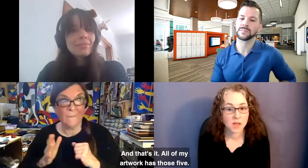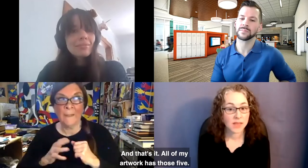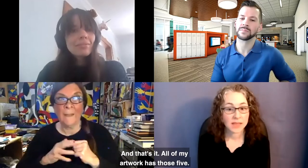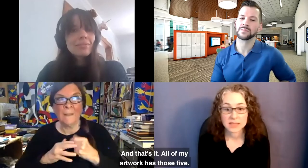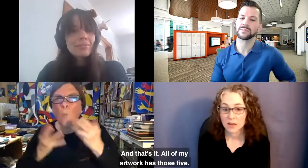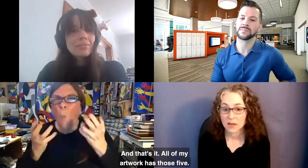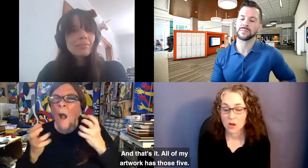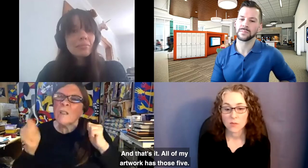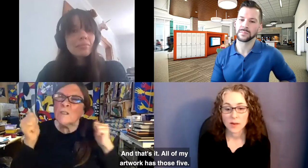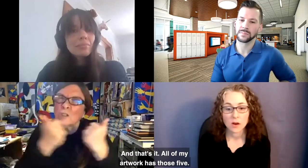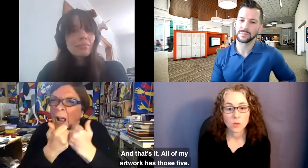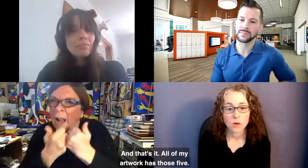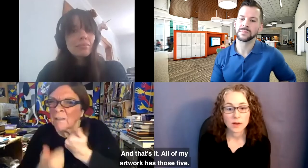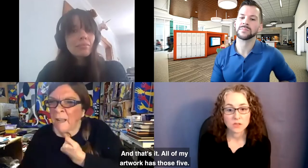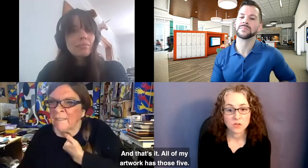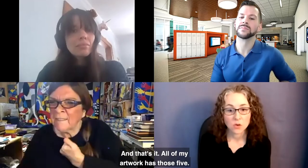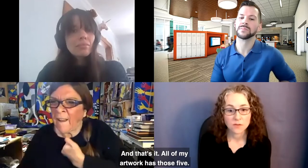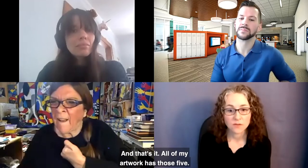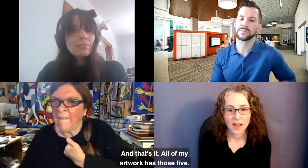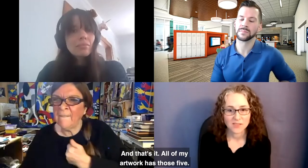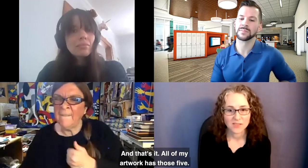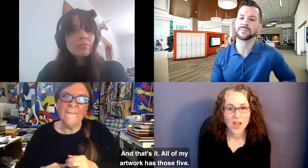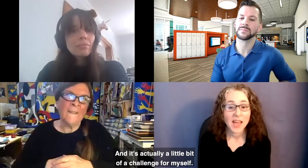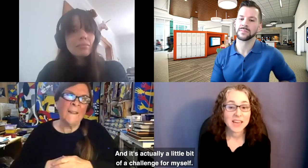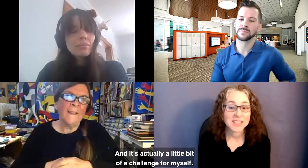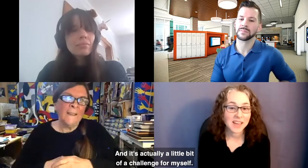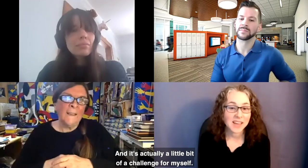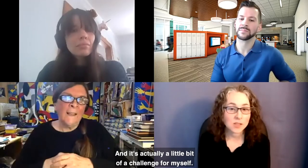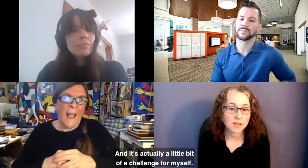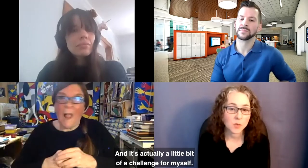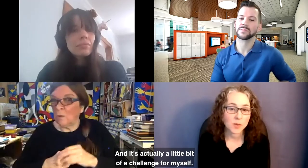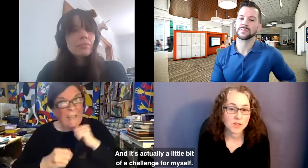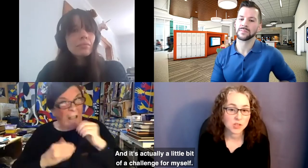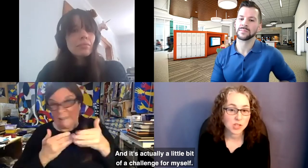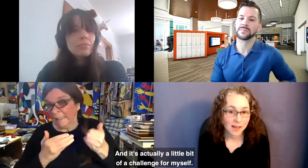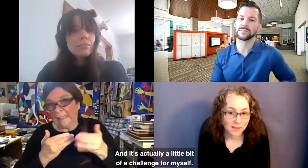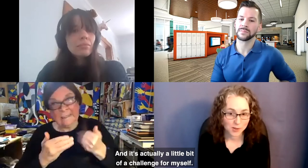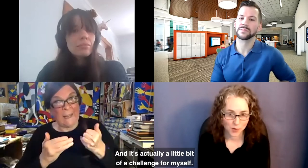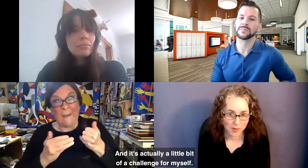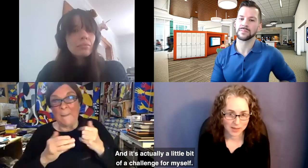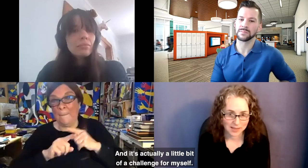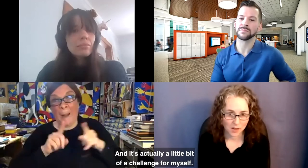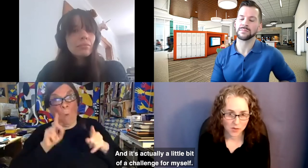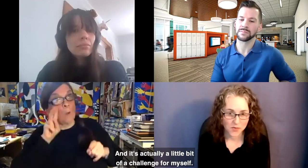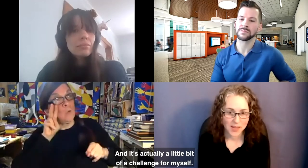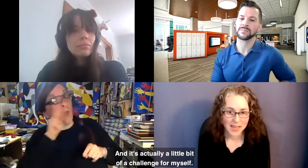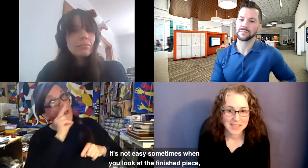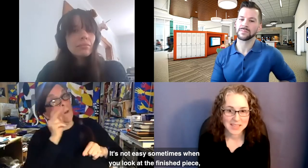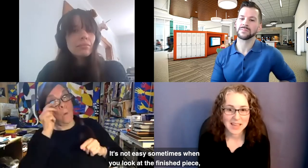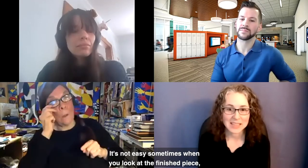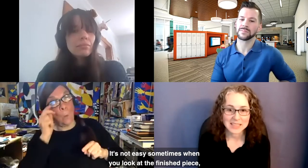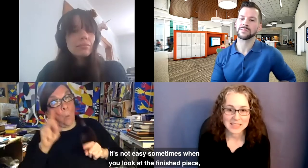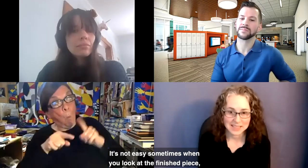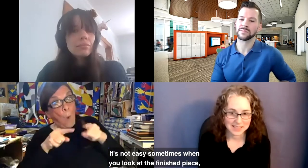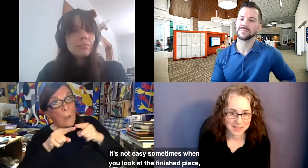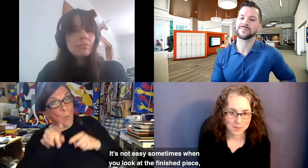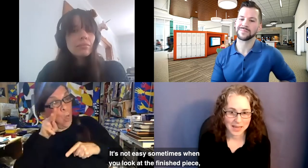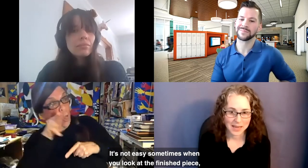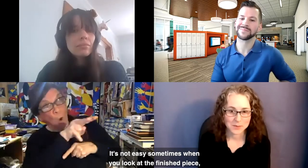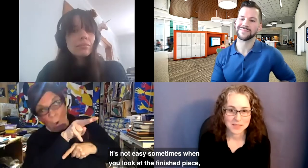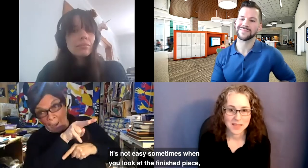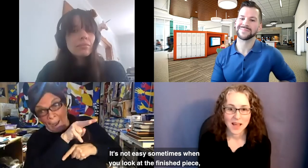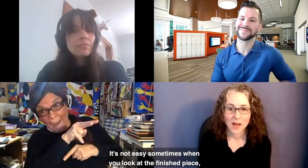And that's it. All of my artwork has those five. And it's actually a little bit of a challenge for myself. It's not easy